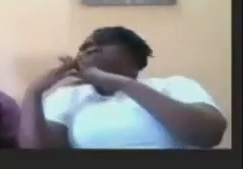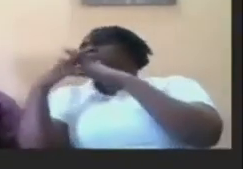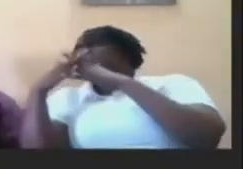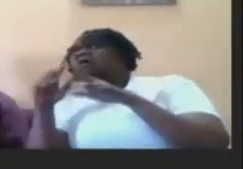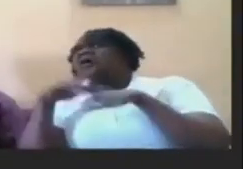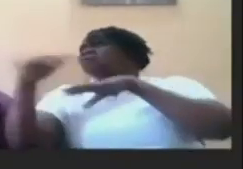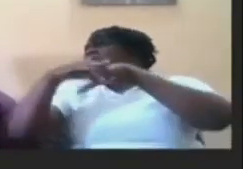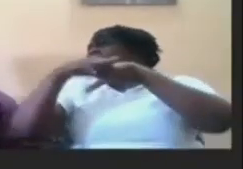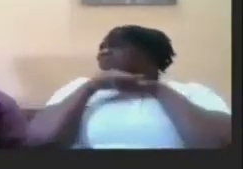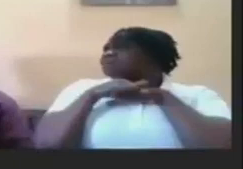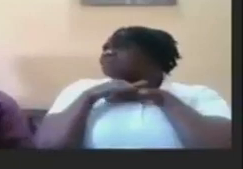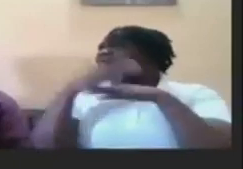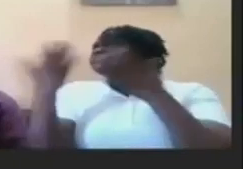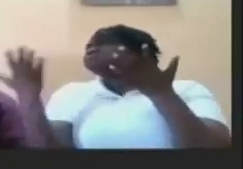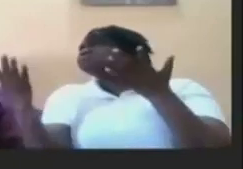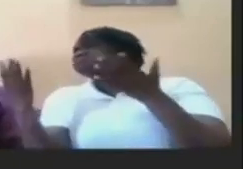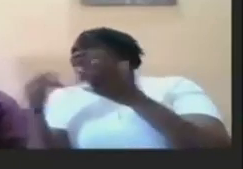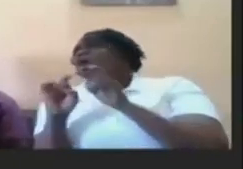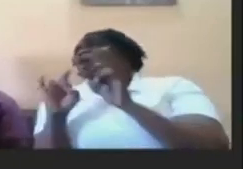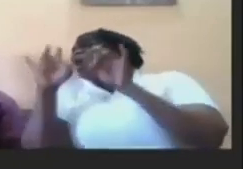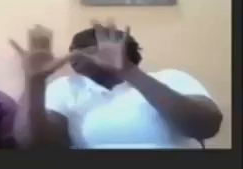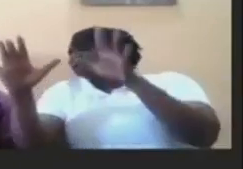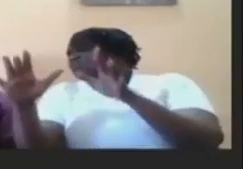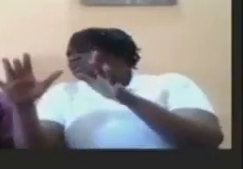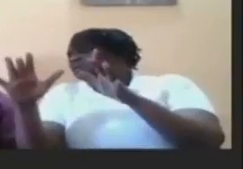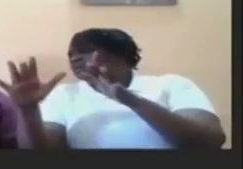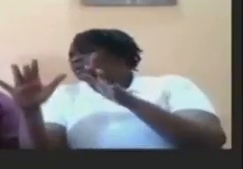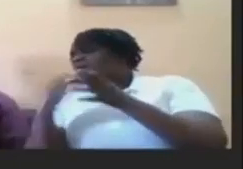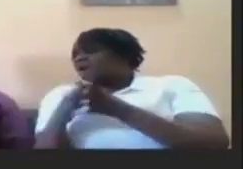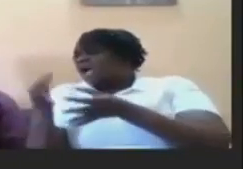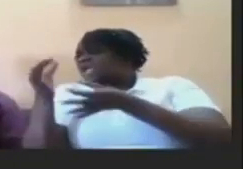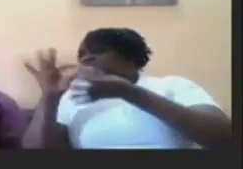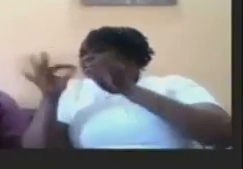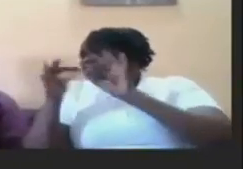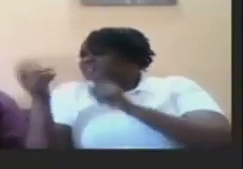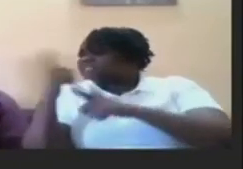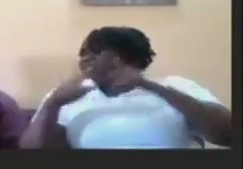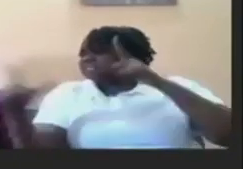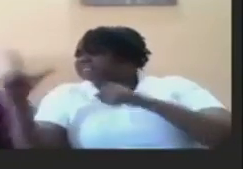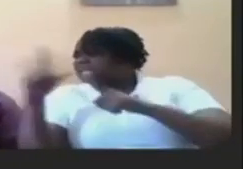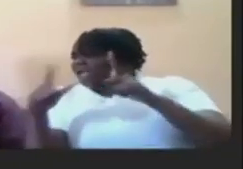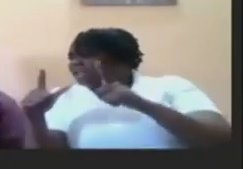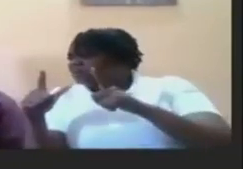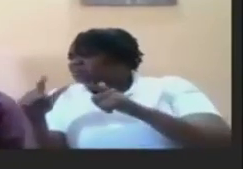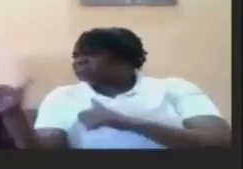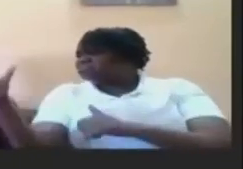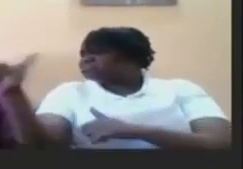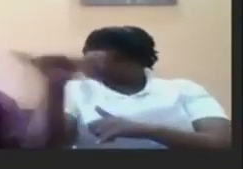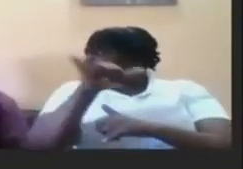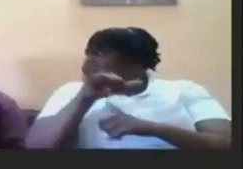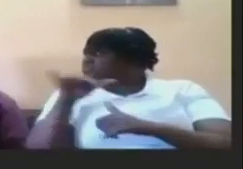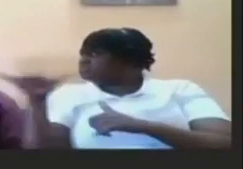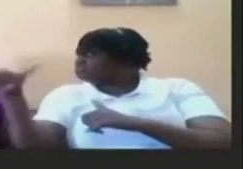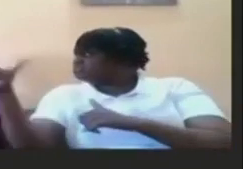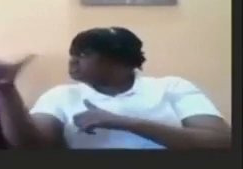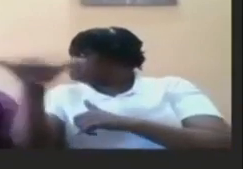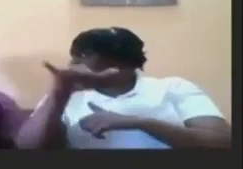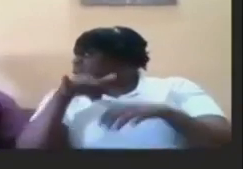Australia and interpret with that same basics in sign language or is it